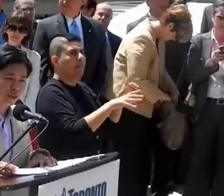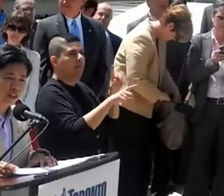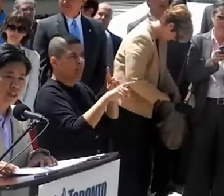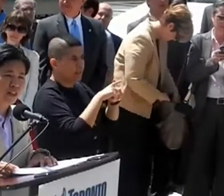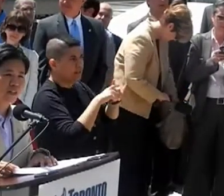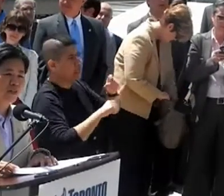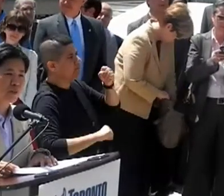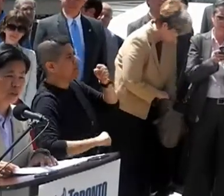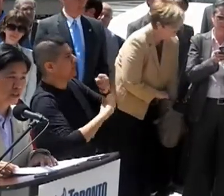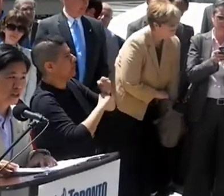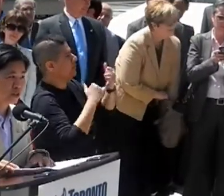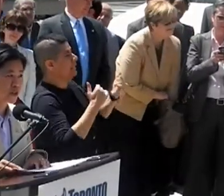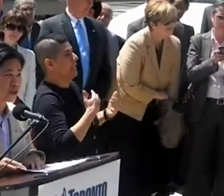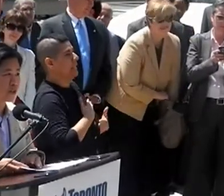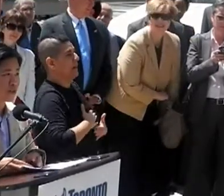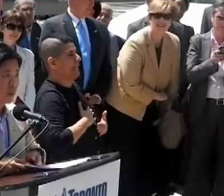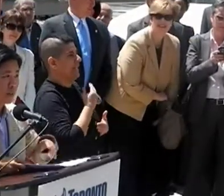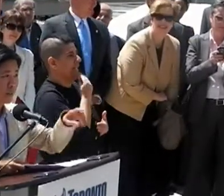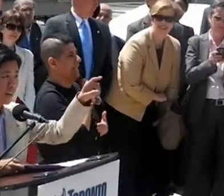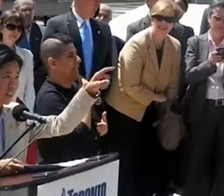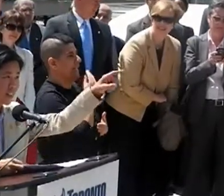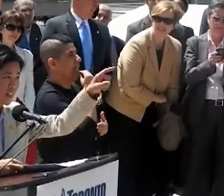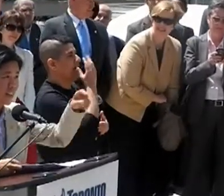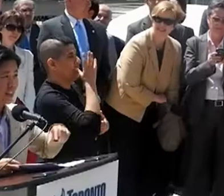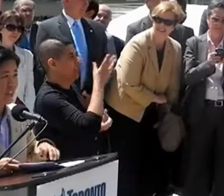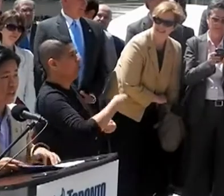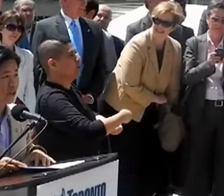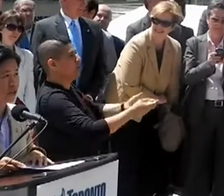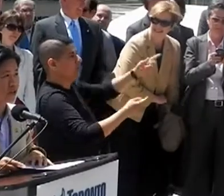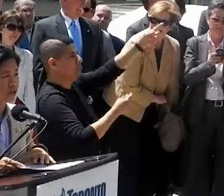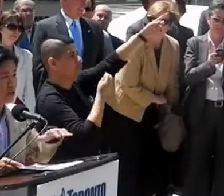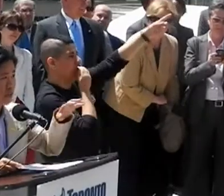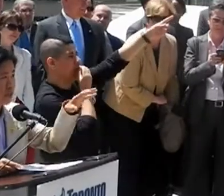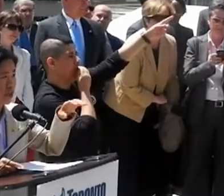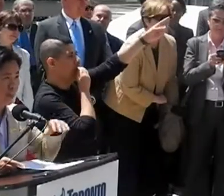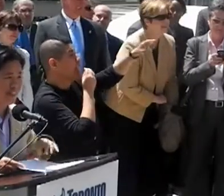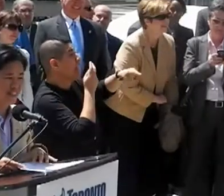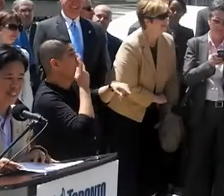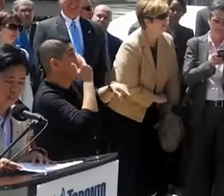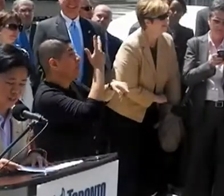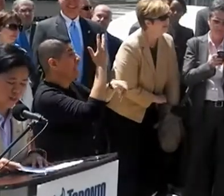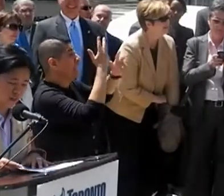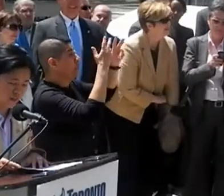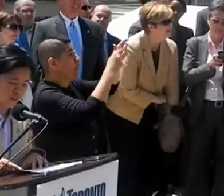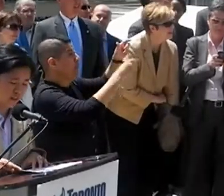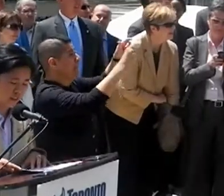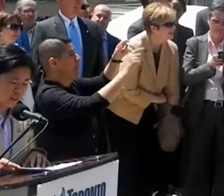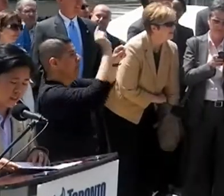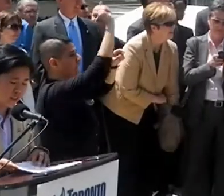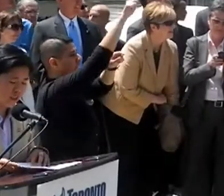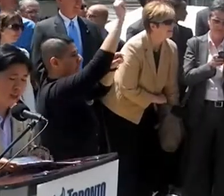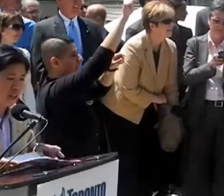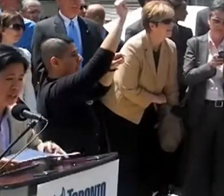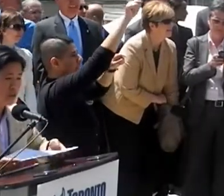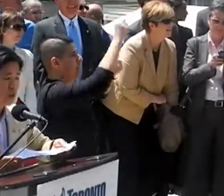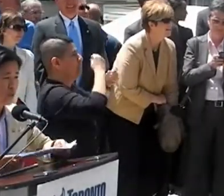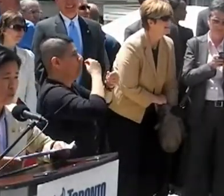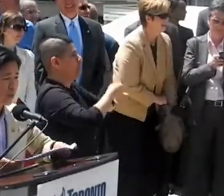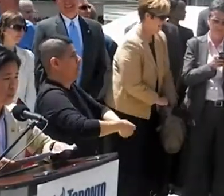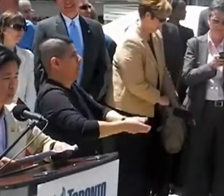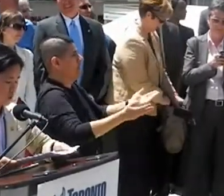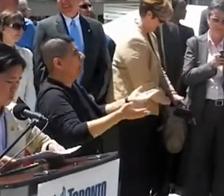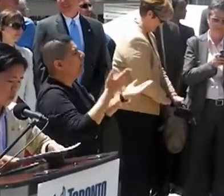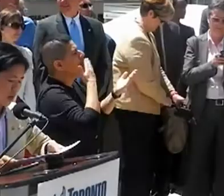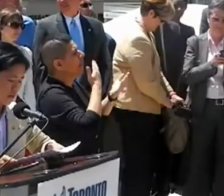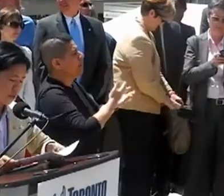sponsoring today's yummy lunch will be served right behind the those those three trees right over there. So thank you very